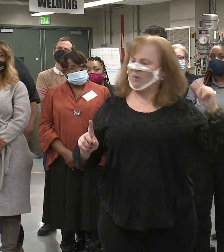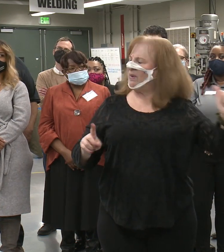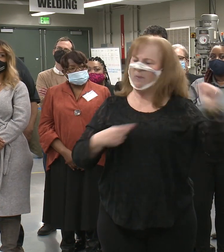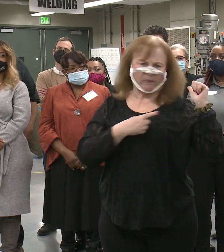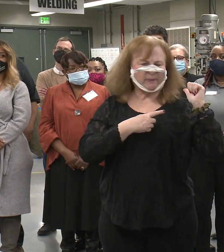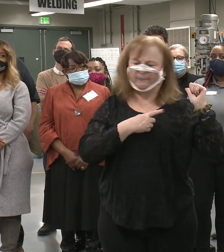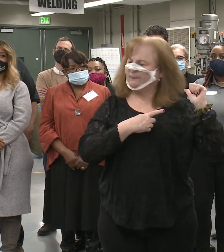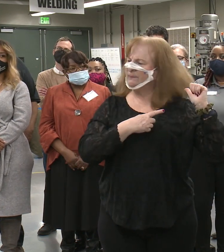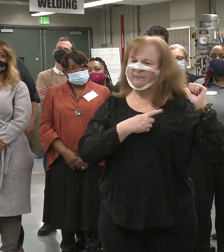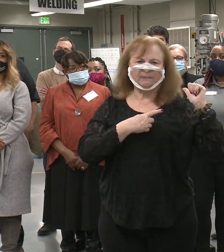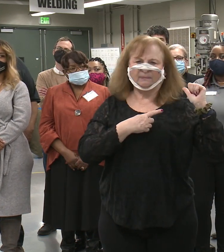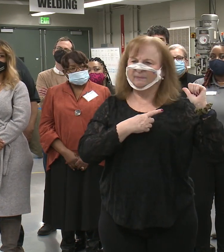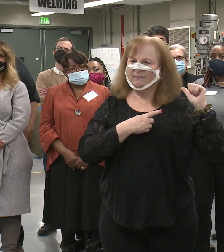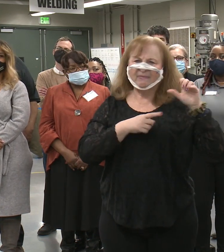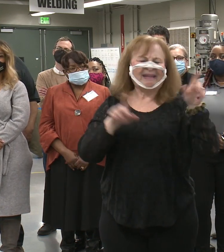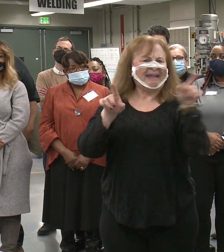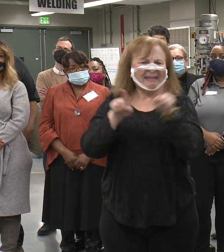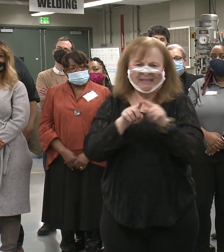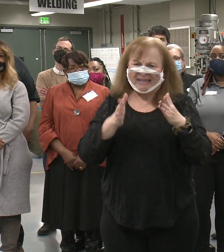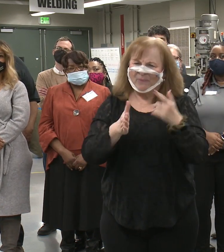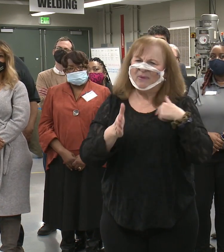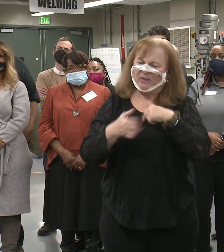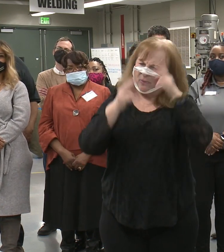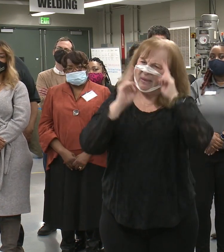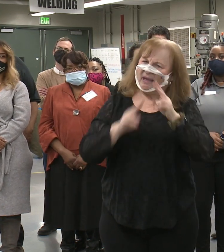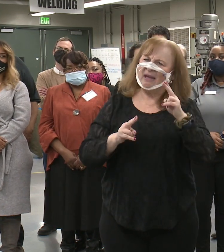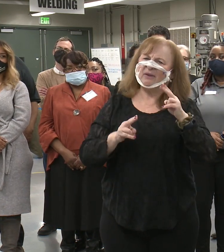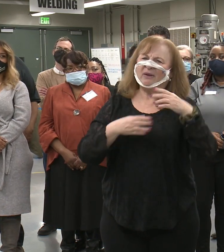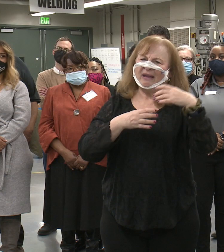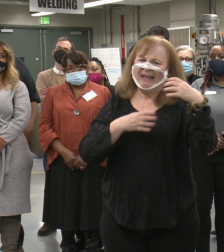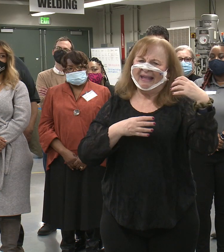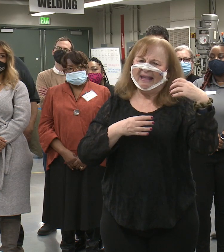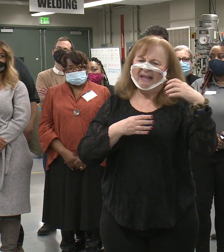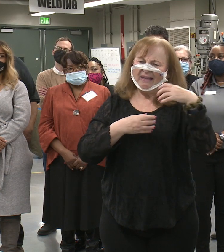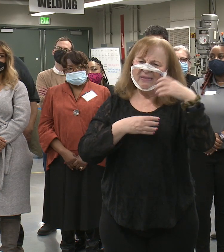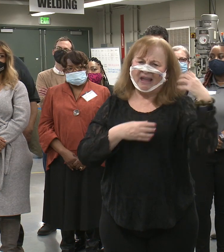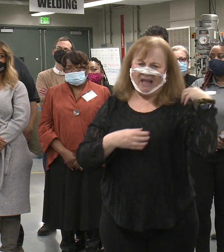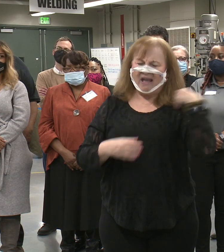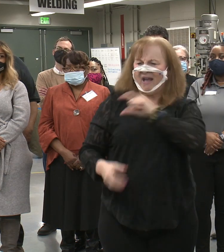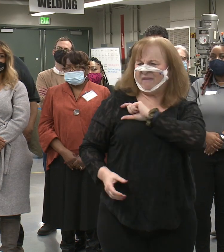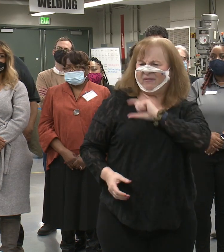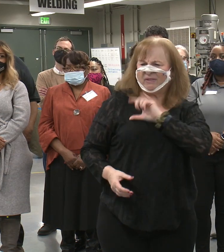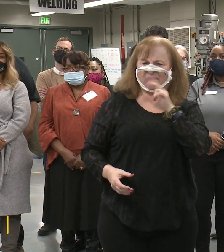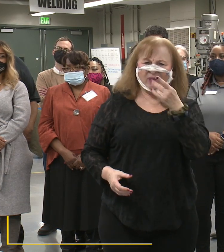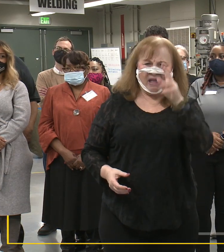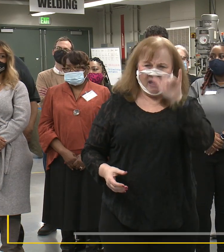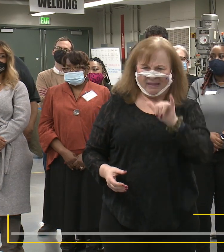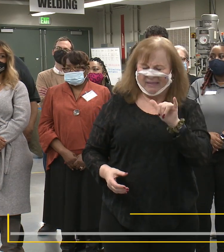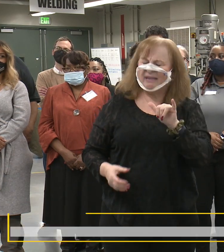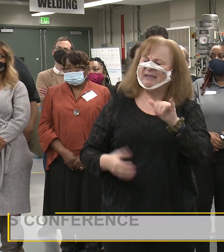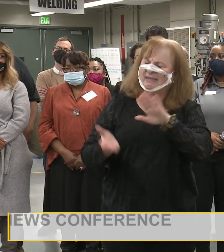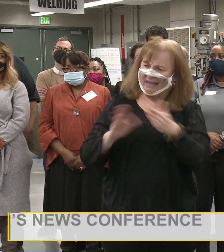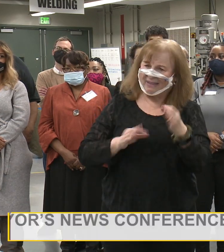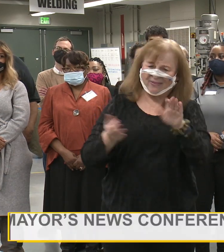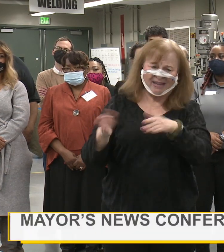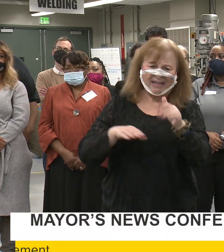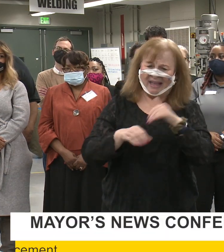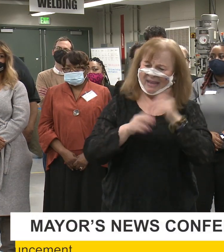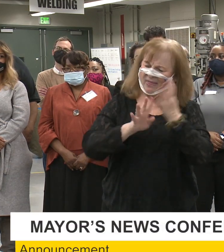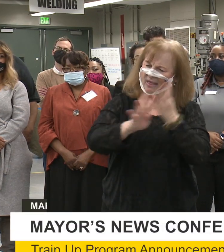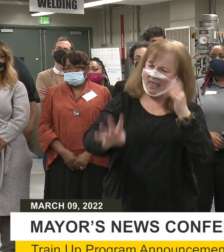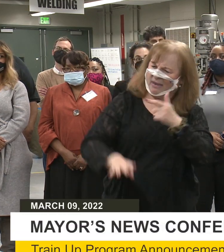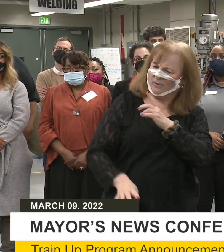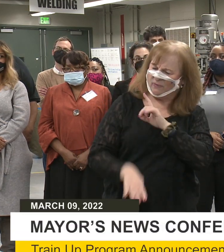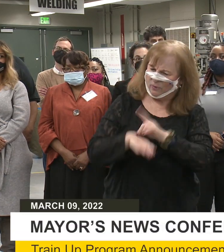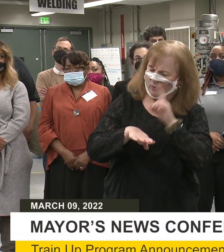we won't. Because the same way that we honor Officer Holly's death or any police officer's death when they die in the line of duty